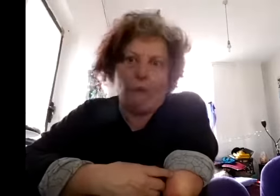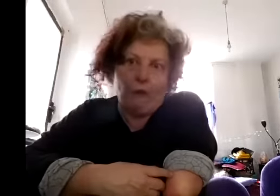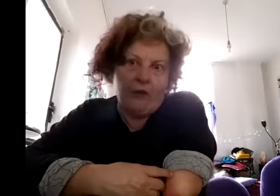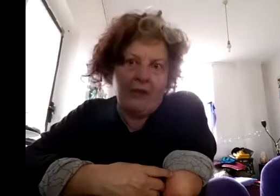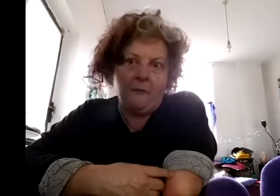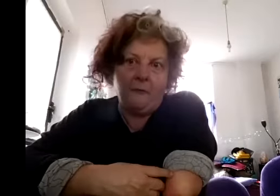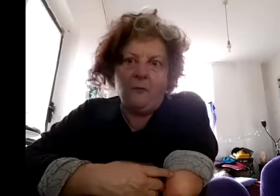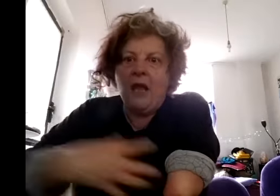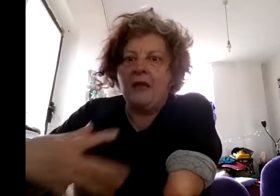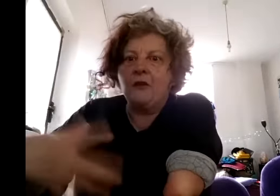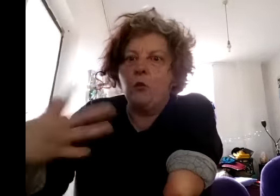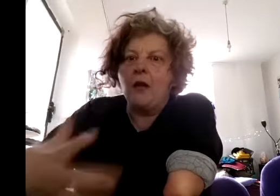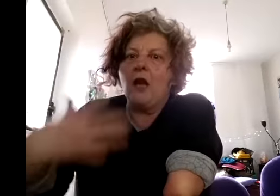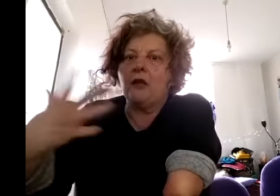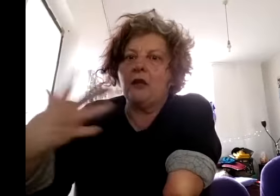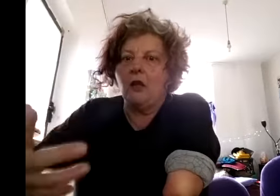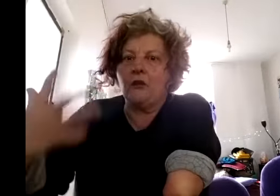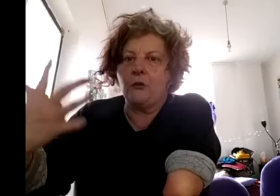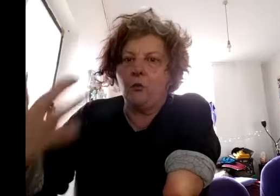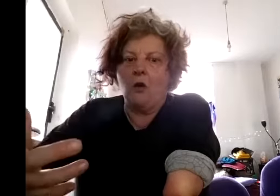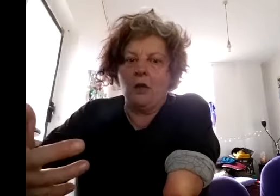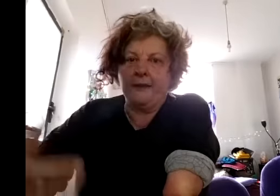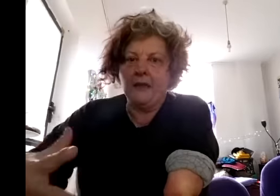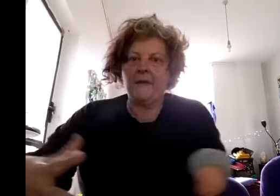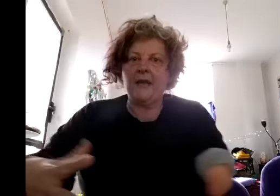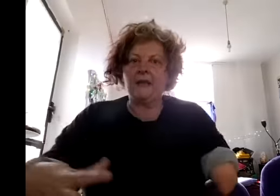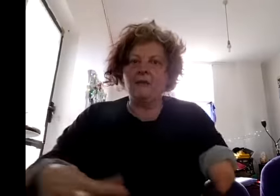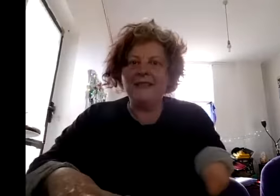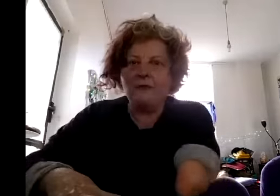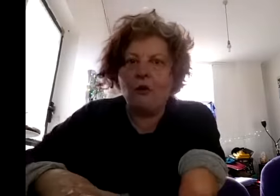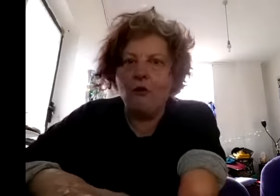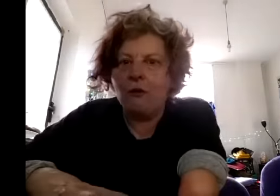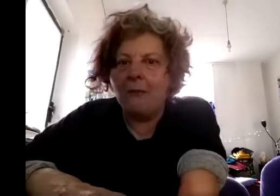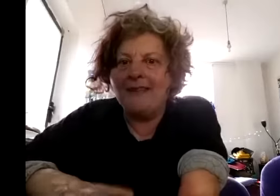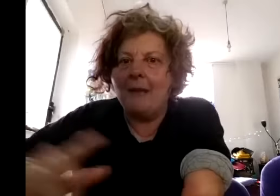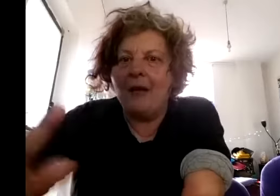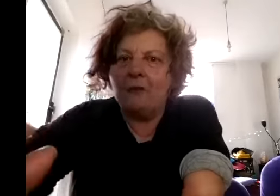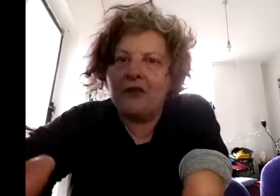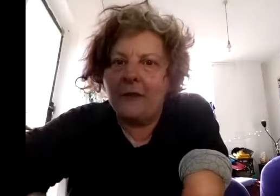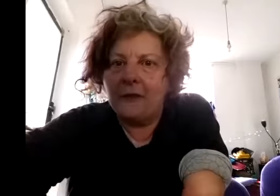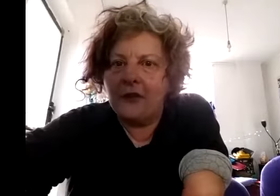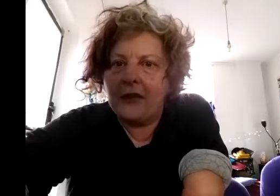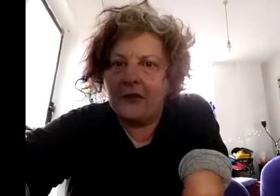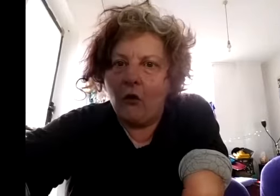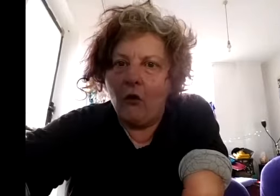and what i learned was that oh dear i've got a call coming in damn it i'm just going to have to reject the call